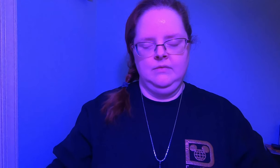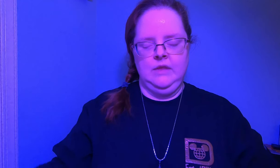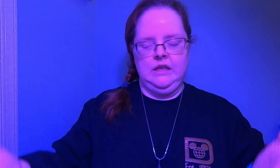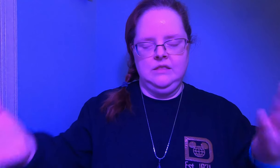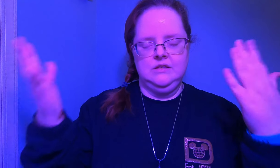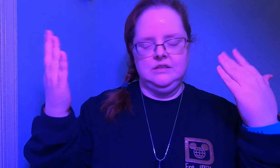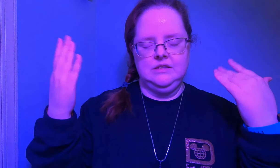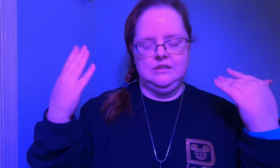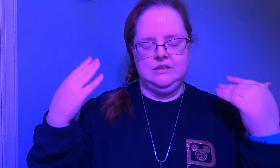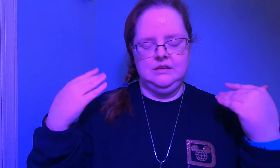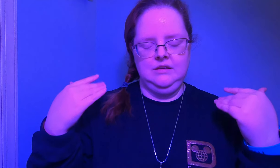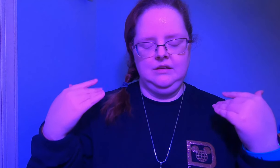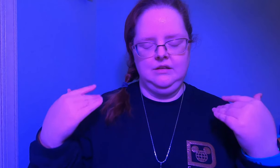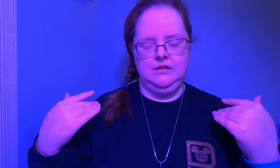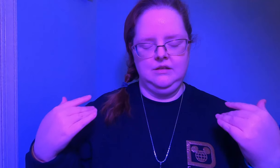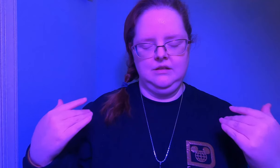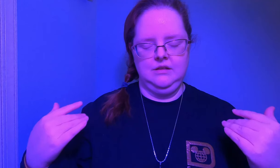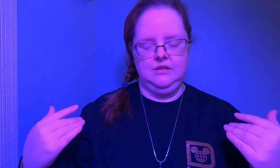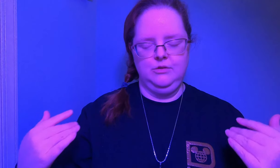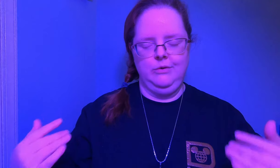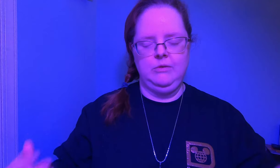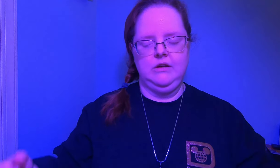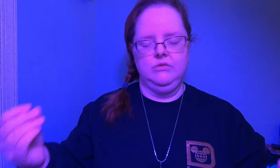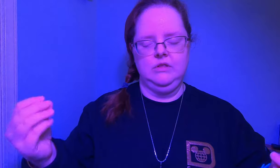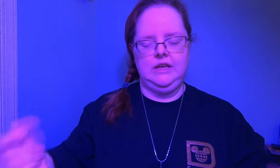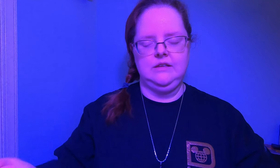this this moment of release